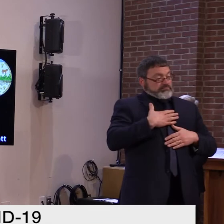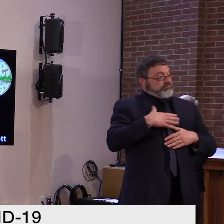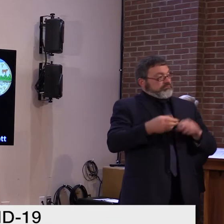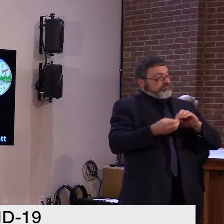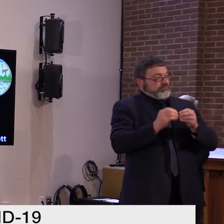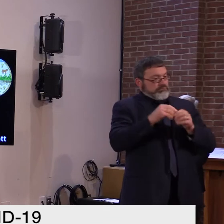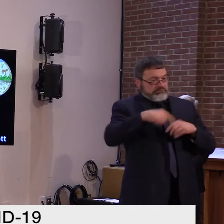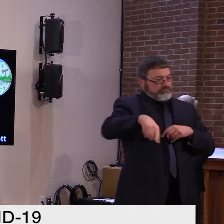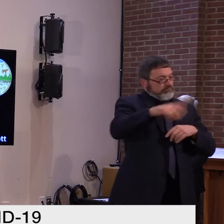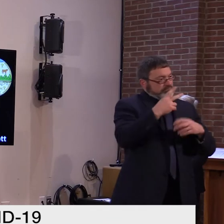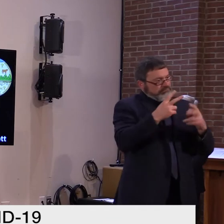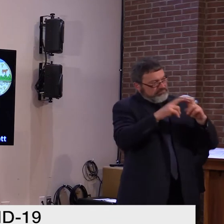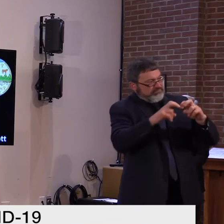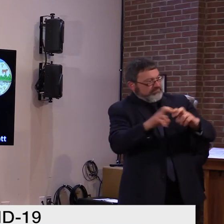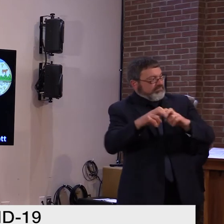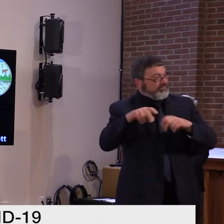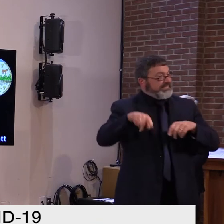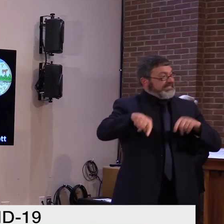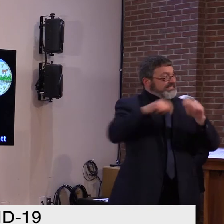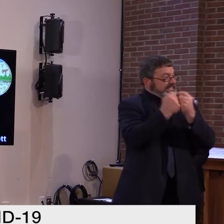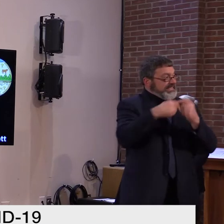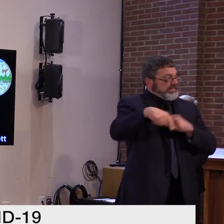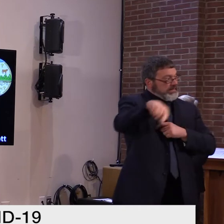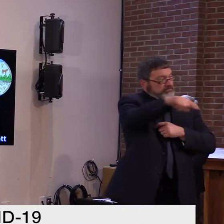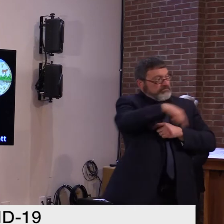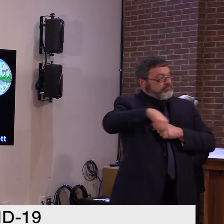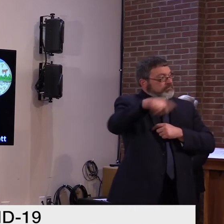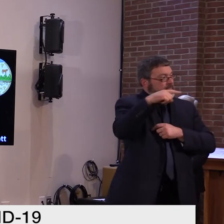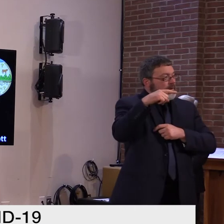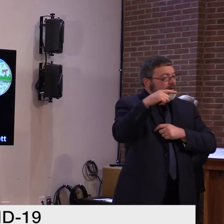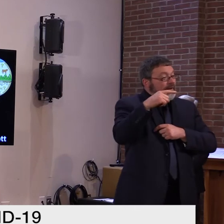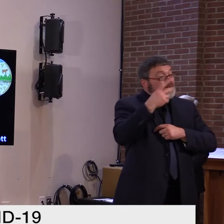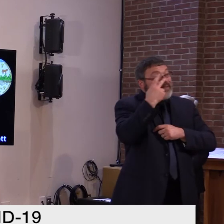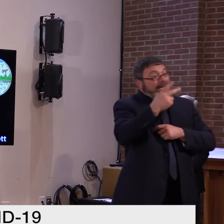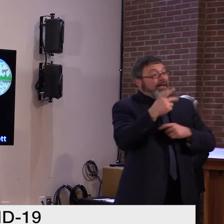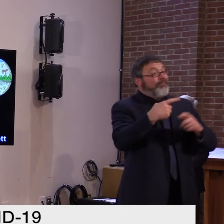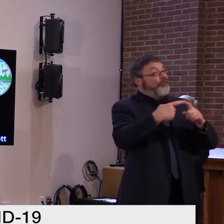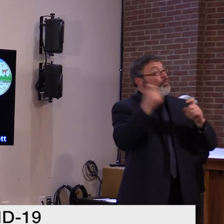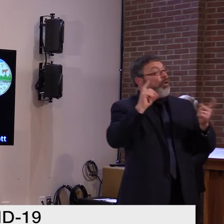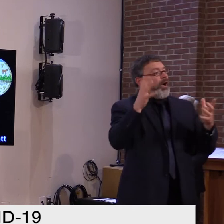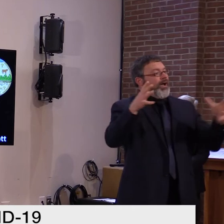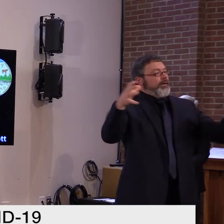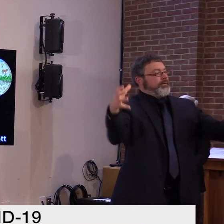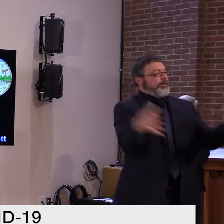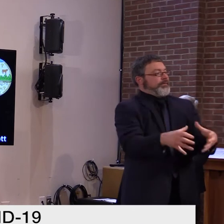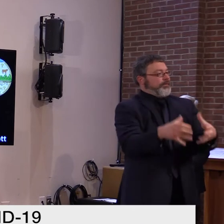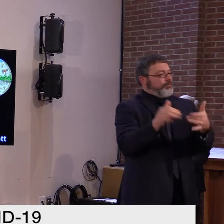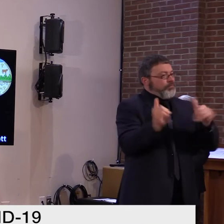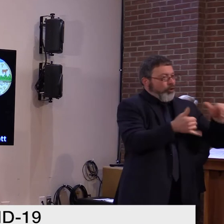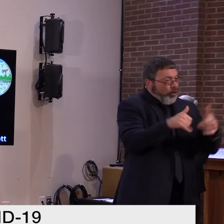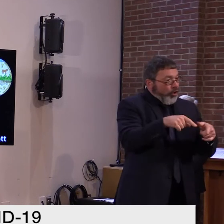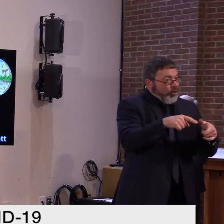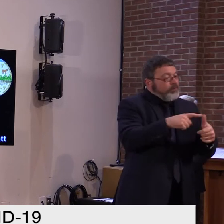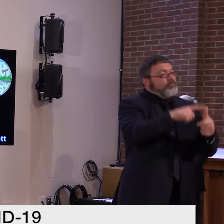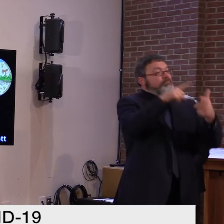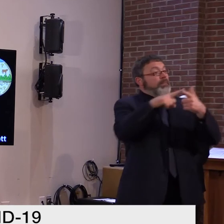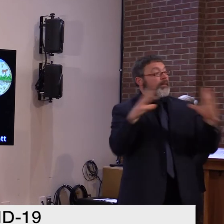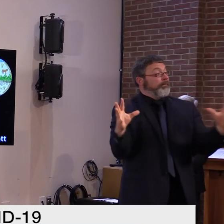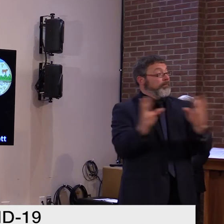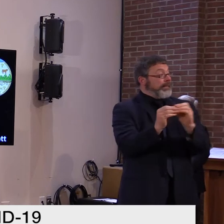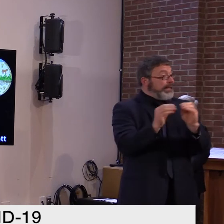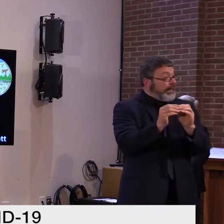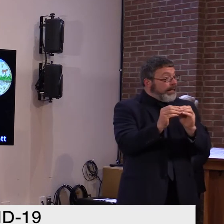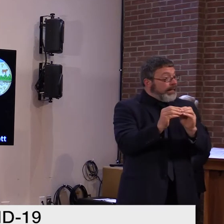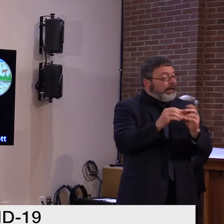and outbreaks. These gatherings can be parties, meetings, cookouts, get-togethers with family or